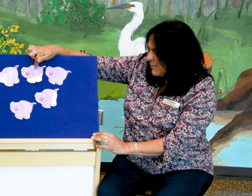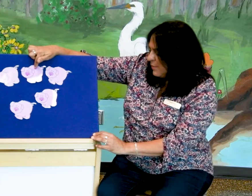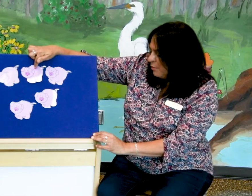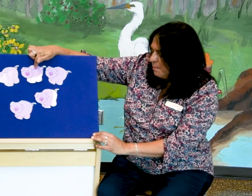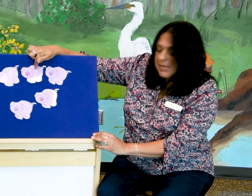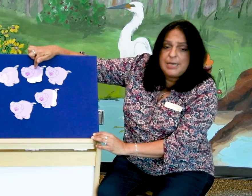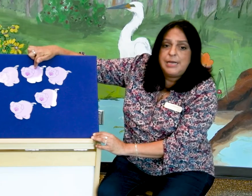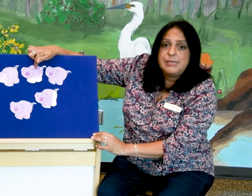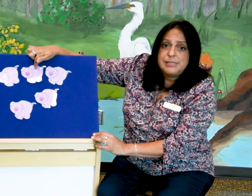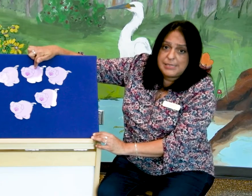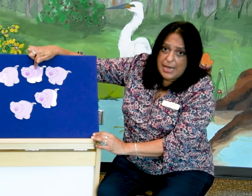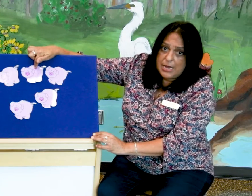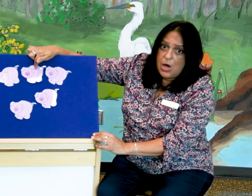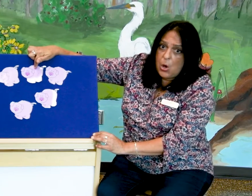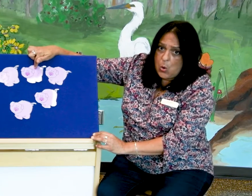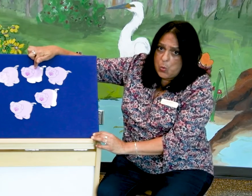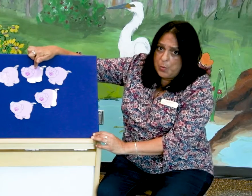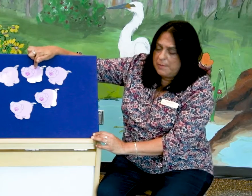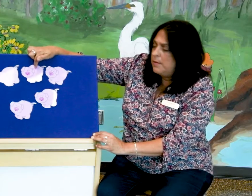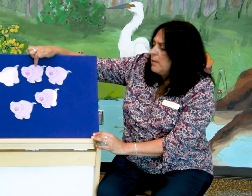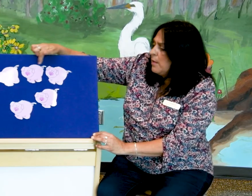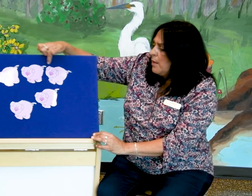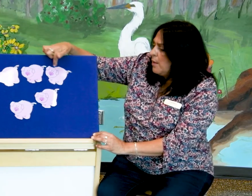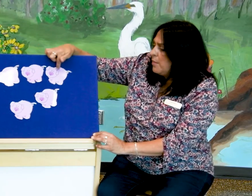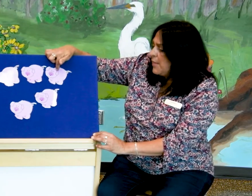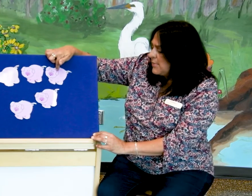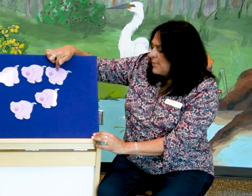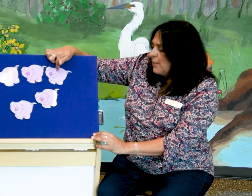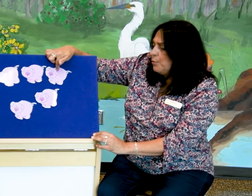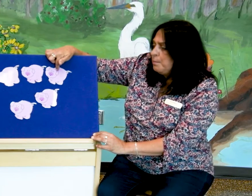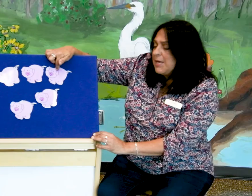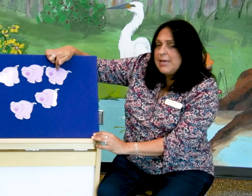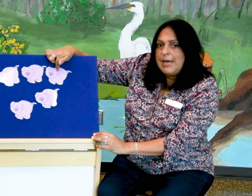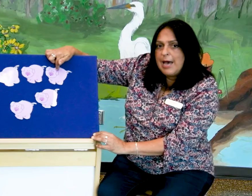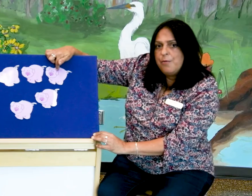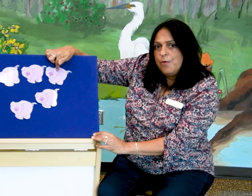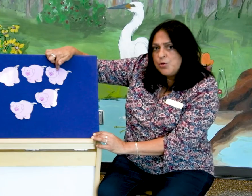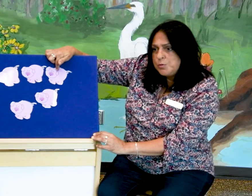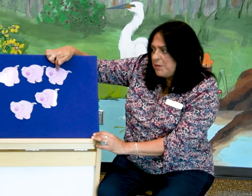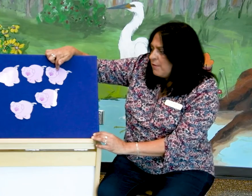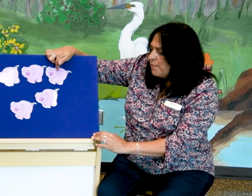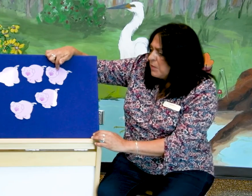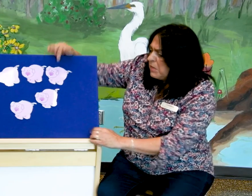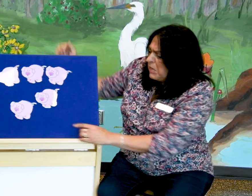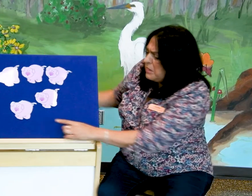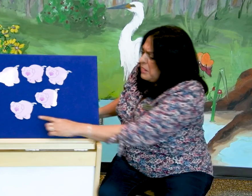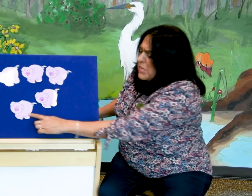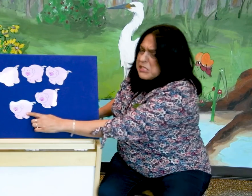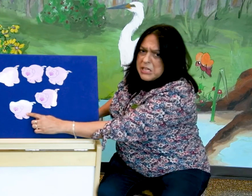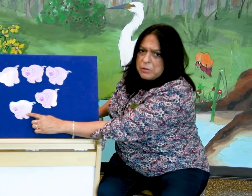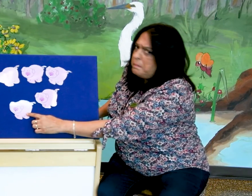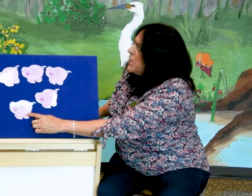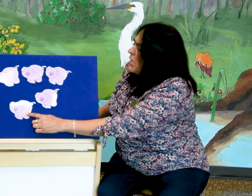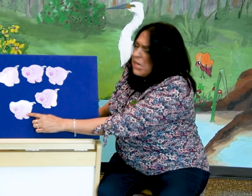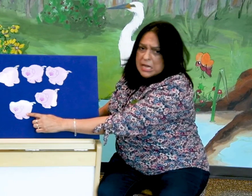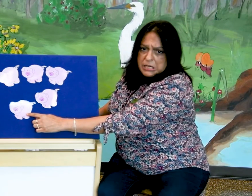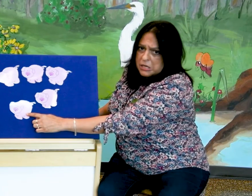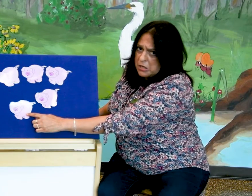little piggy stayed home. This little piggy had roast beef, and this little piggy had none.